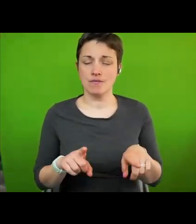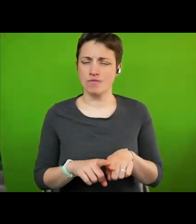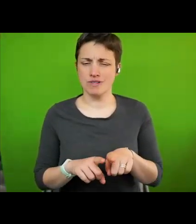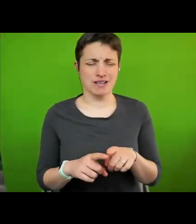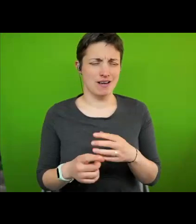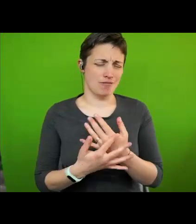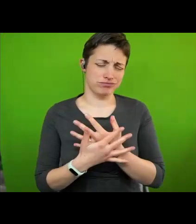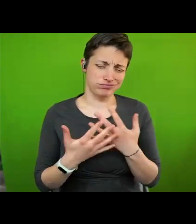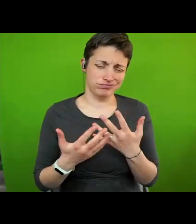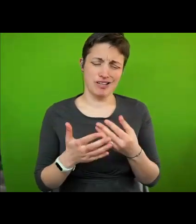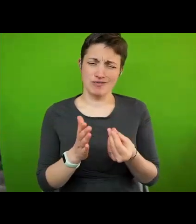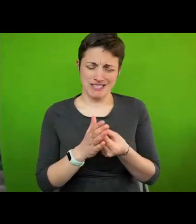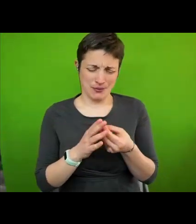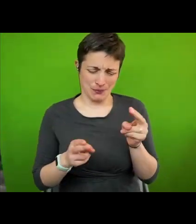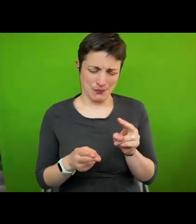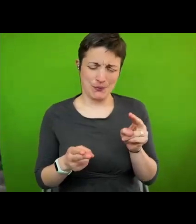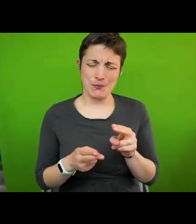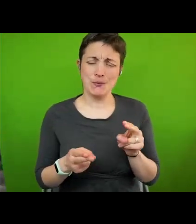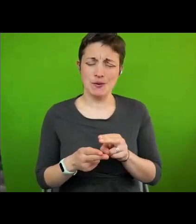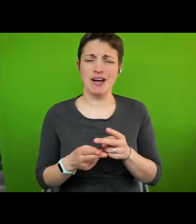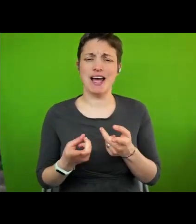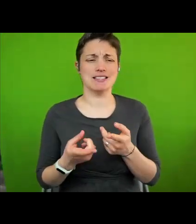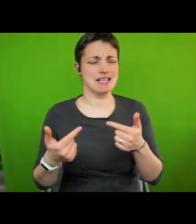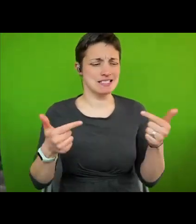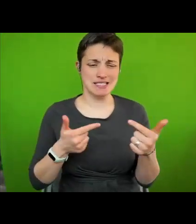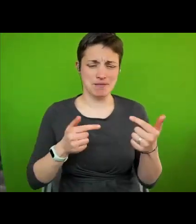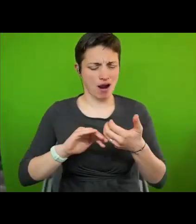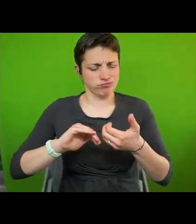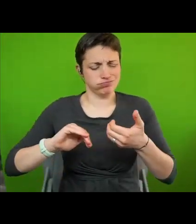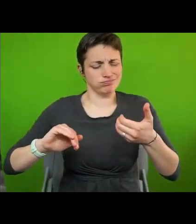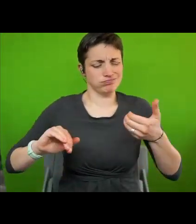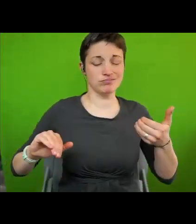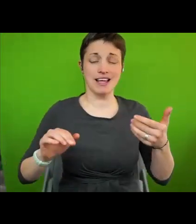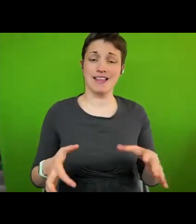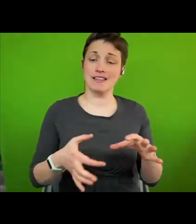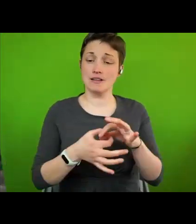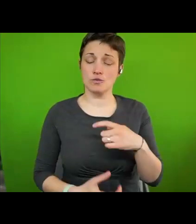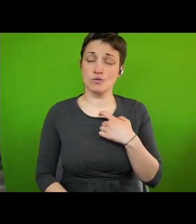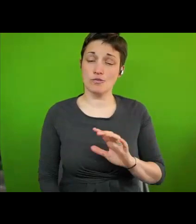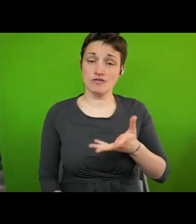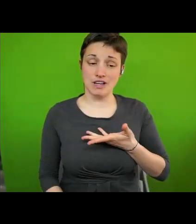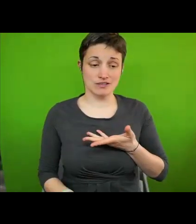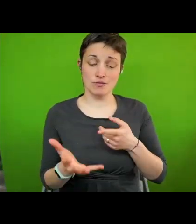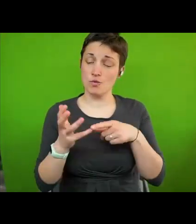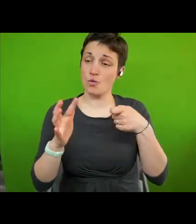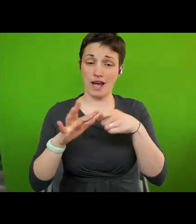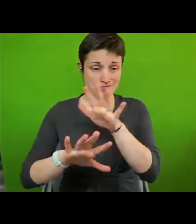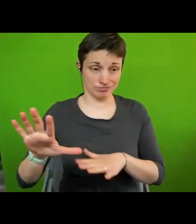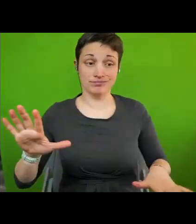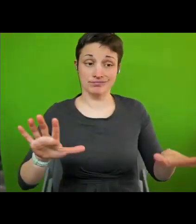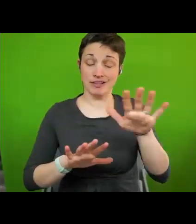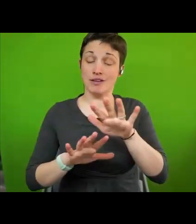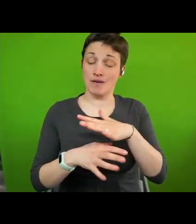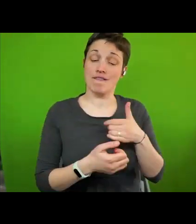austerity, and a polarized debate about human rights within the UK, we secured the